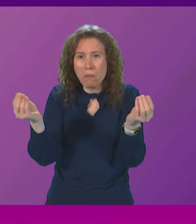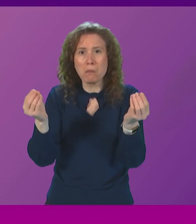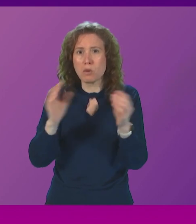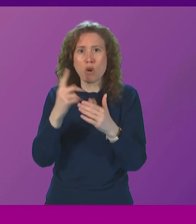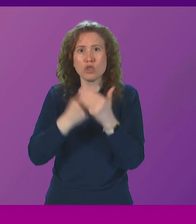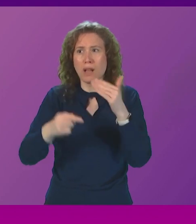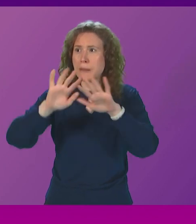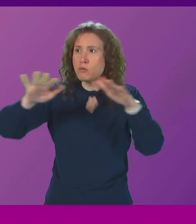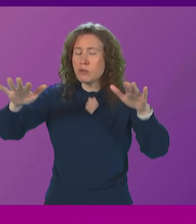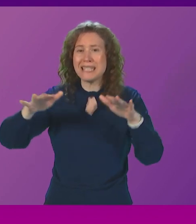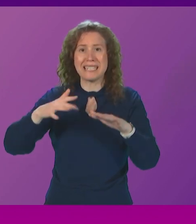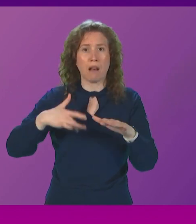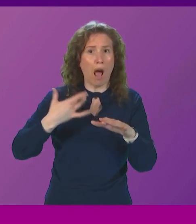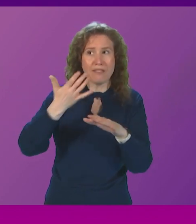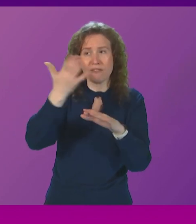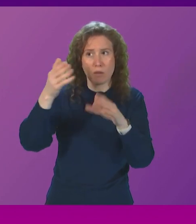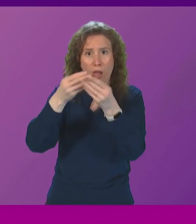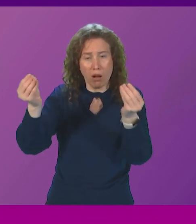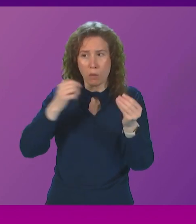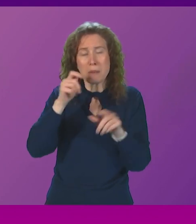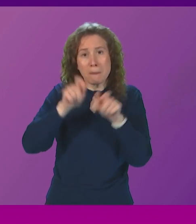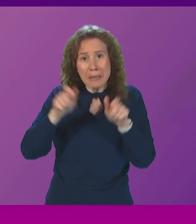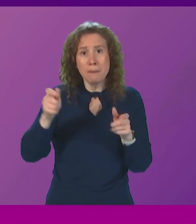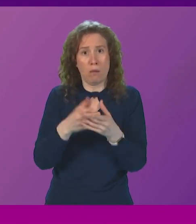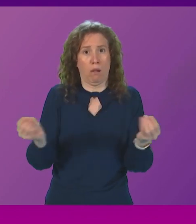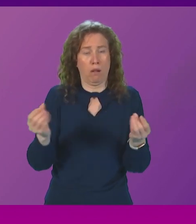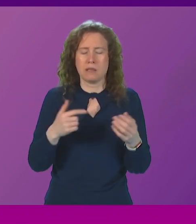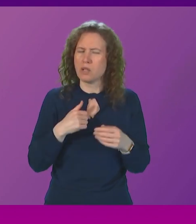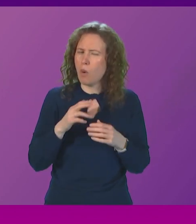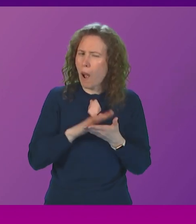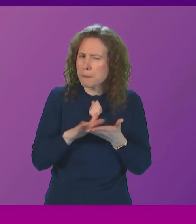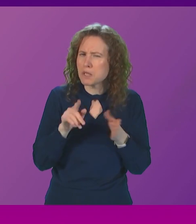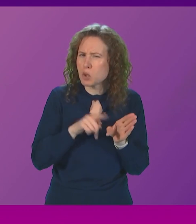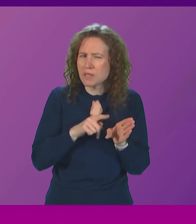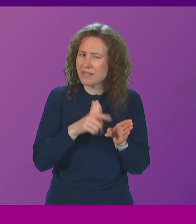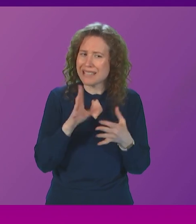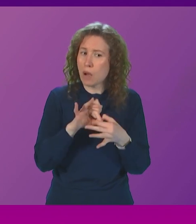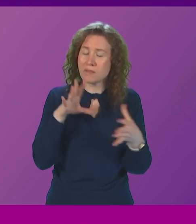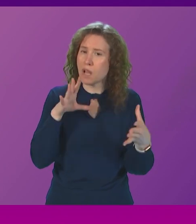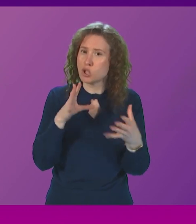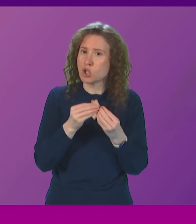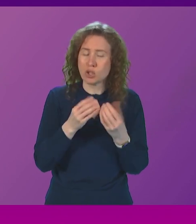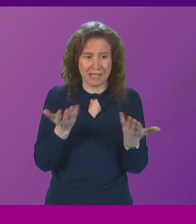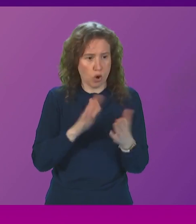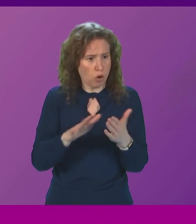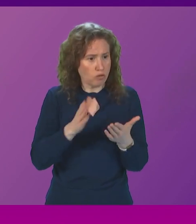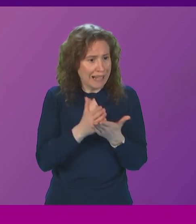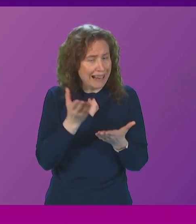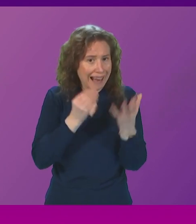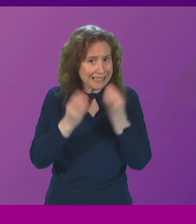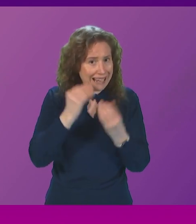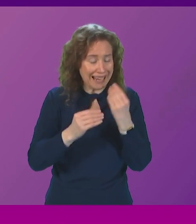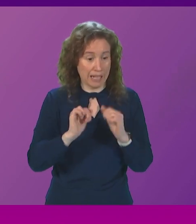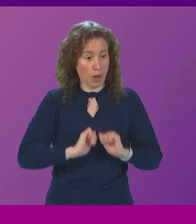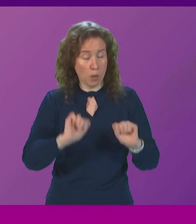as planned. Does Hamza Yusuf realise that he's not only out of touch with coastal communities, but he's out of touch with